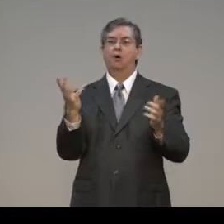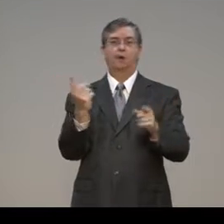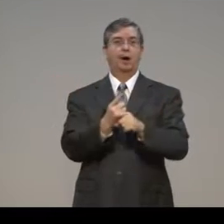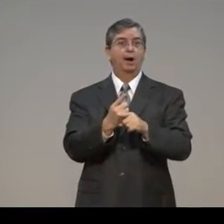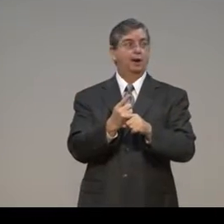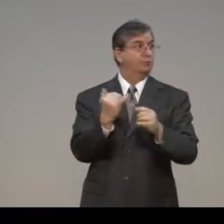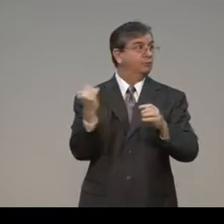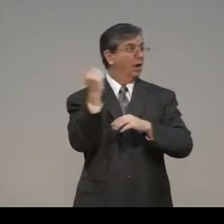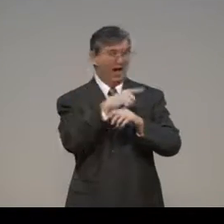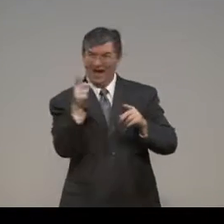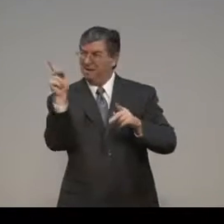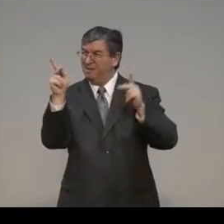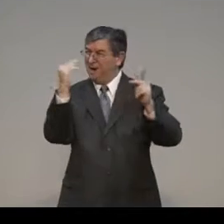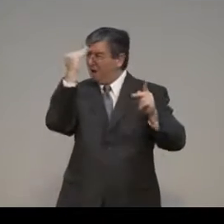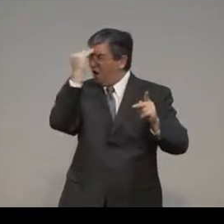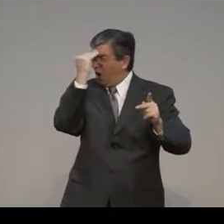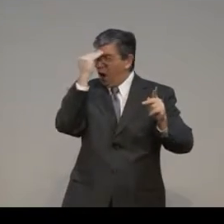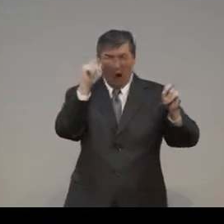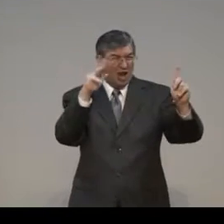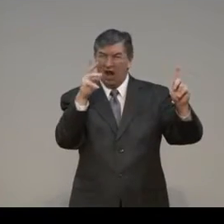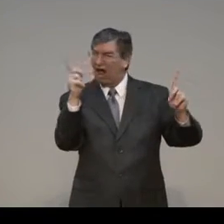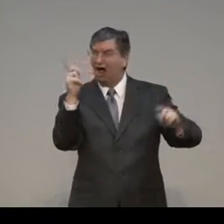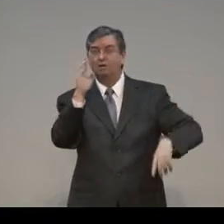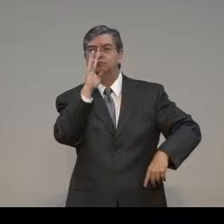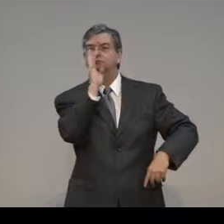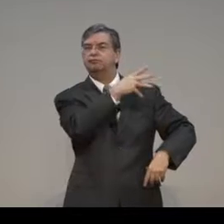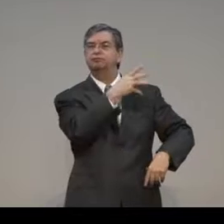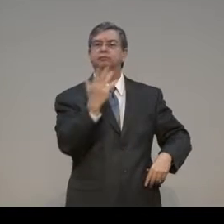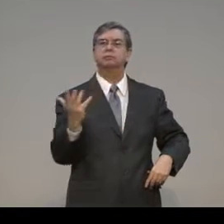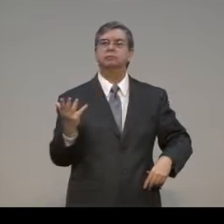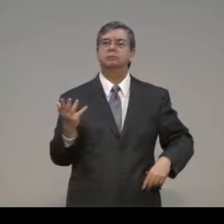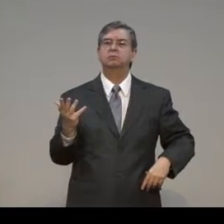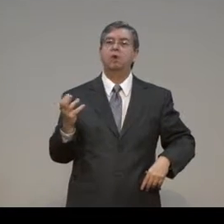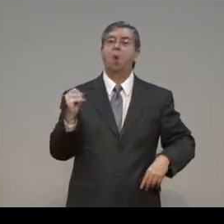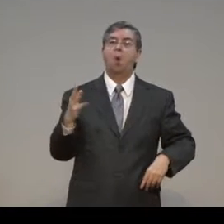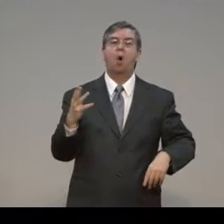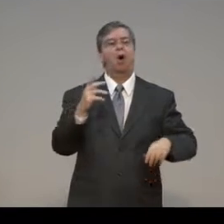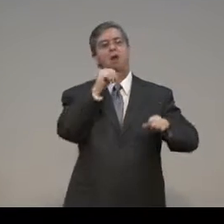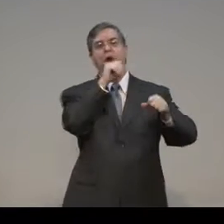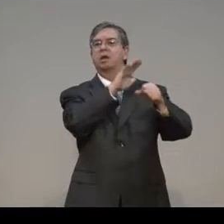But over time, there was a growth within the sin.